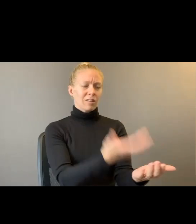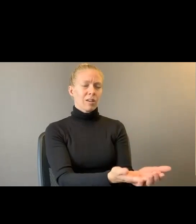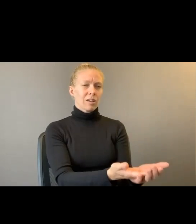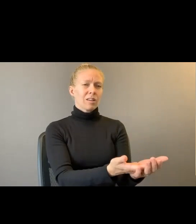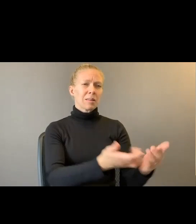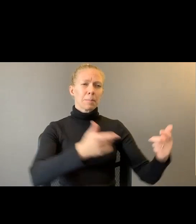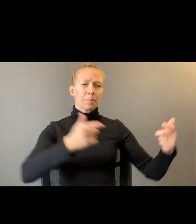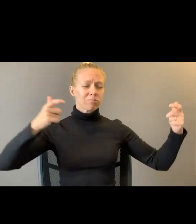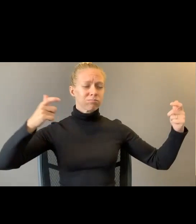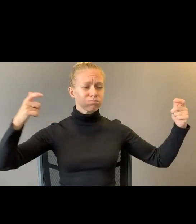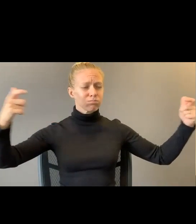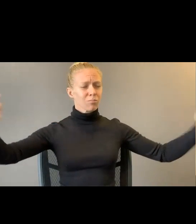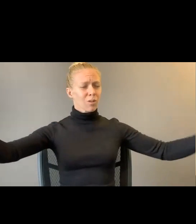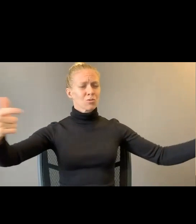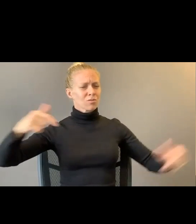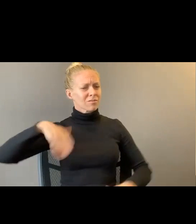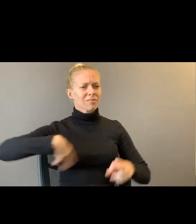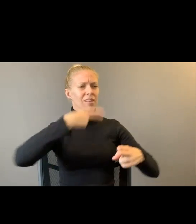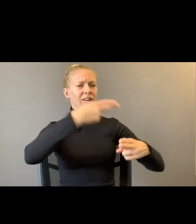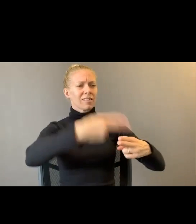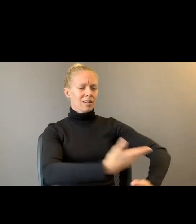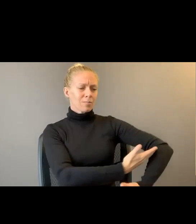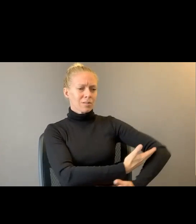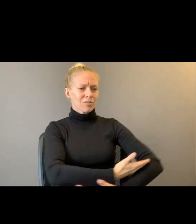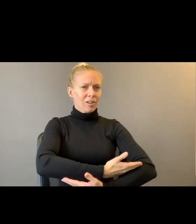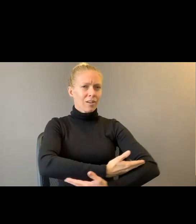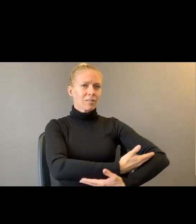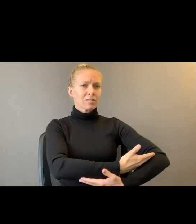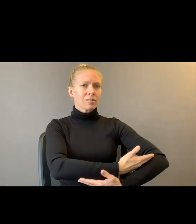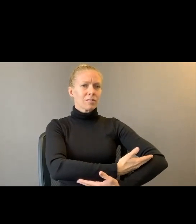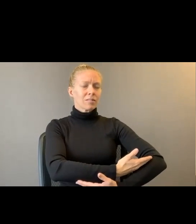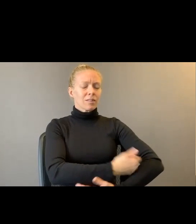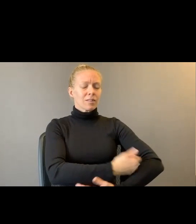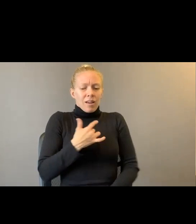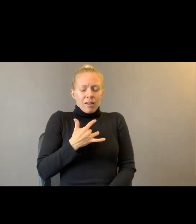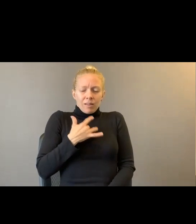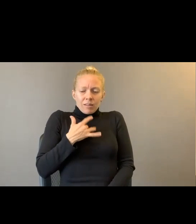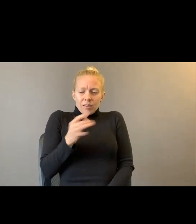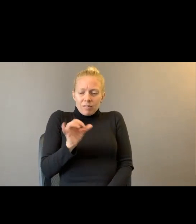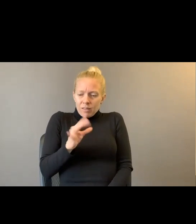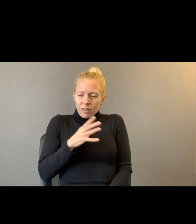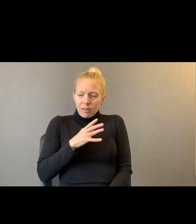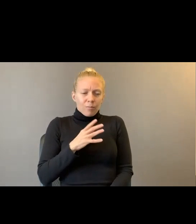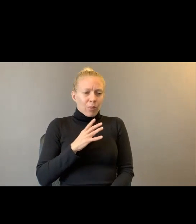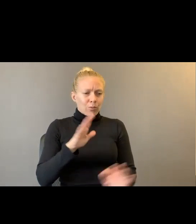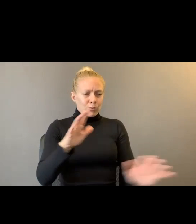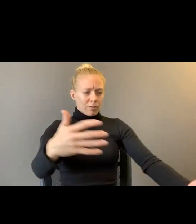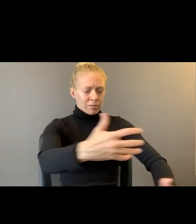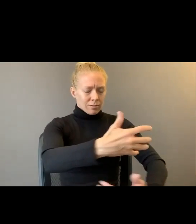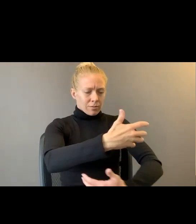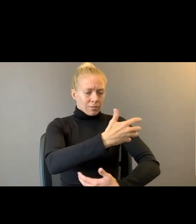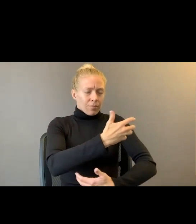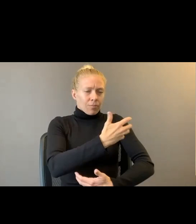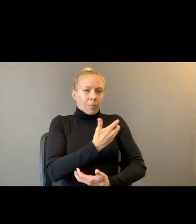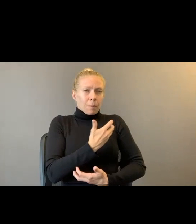baby, and I, with my mother's itch, took it to my breast and